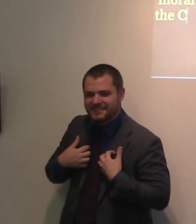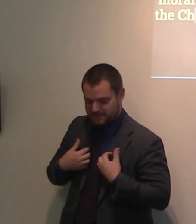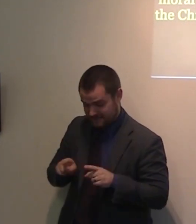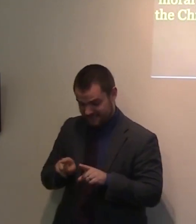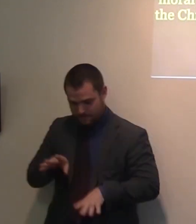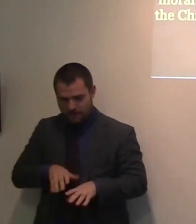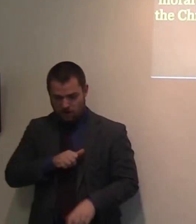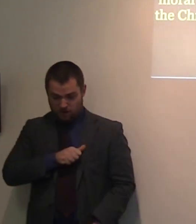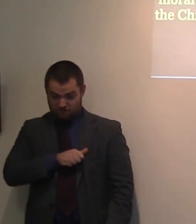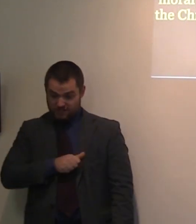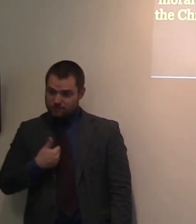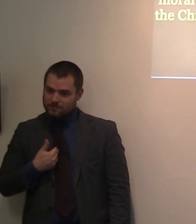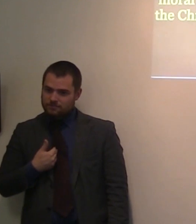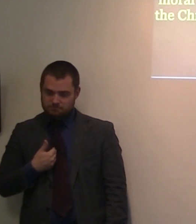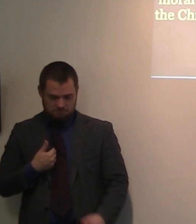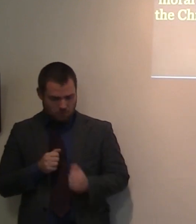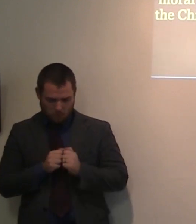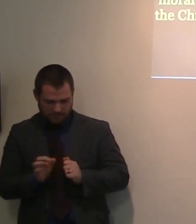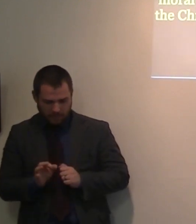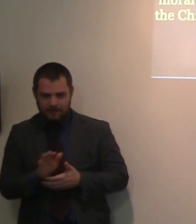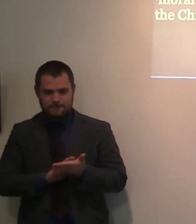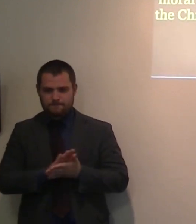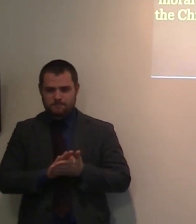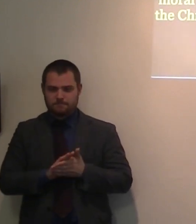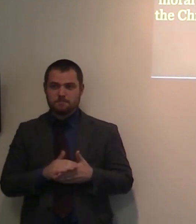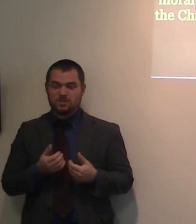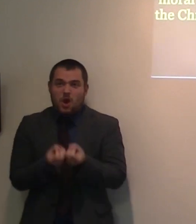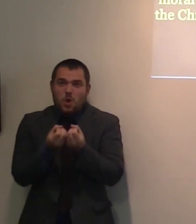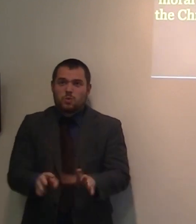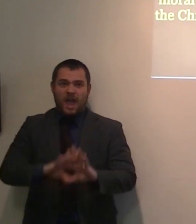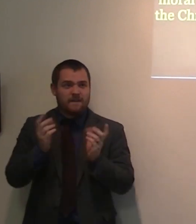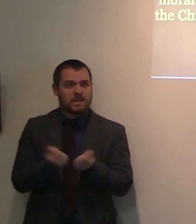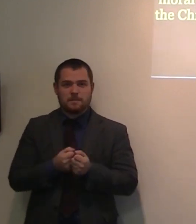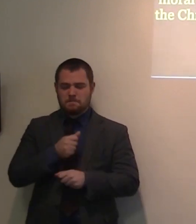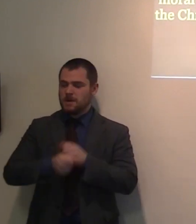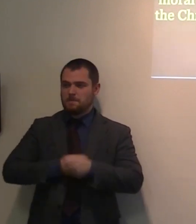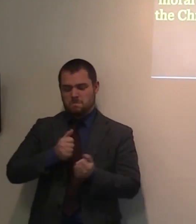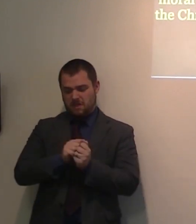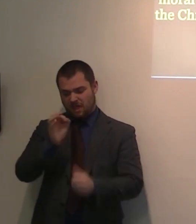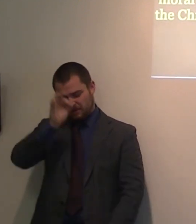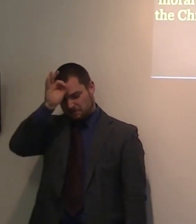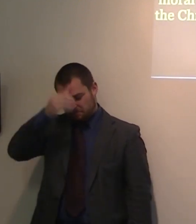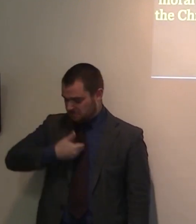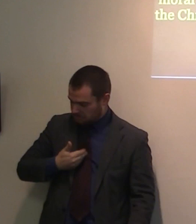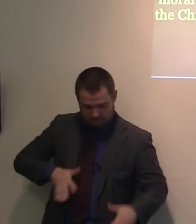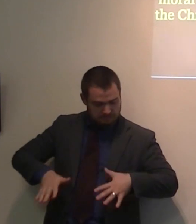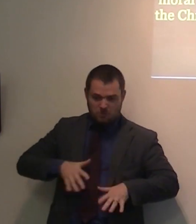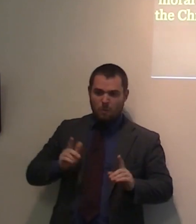infiltrated by sin, will lose his instrumentality and will lose the purpose for which